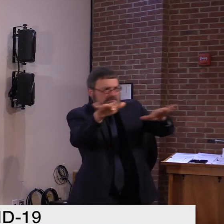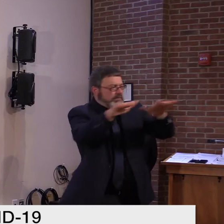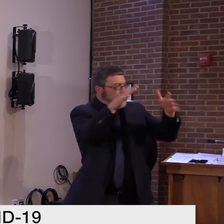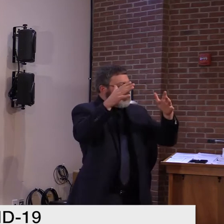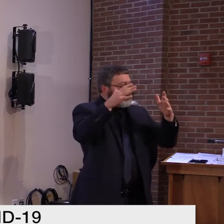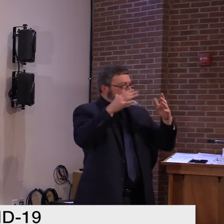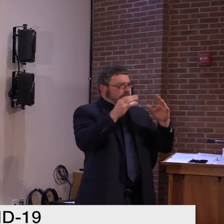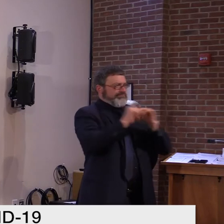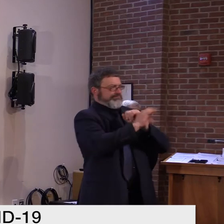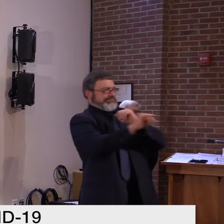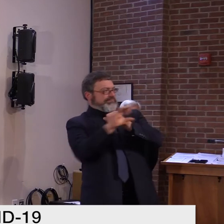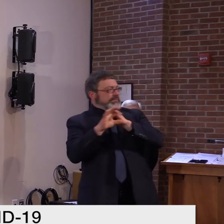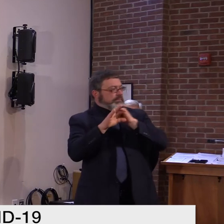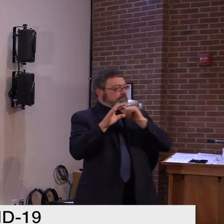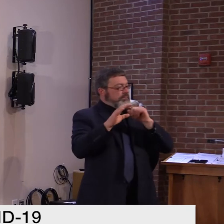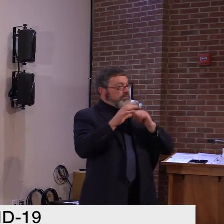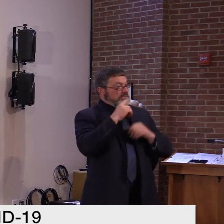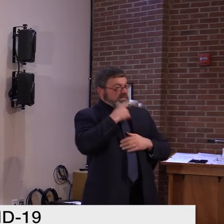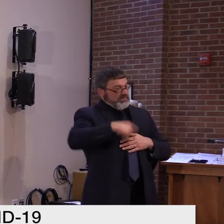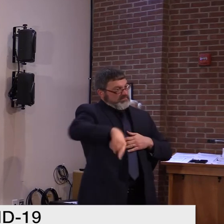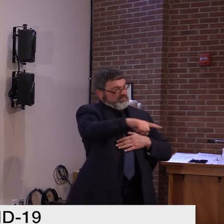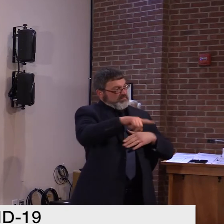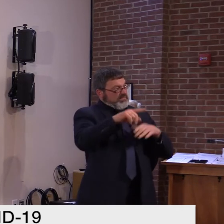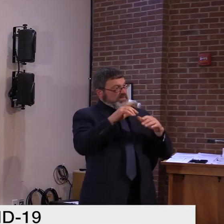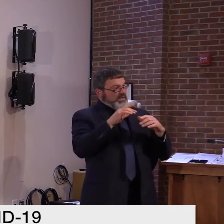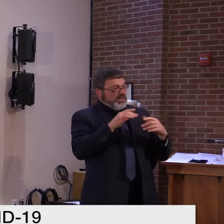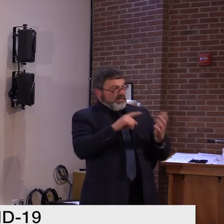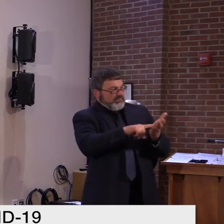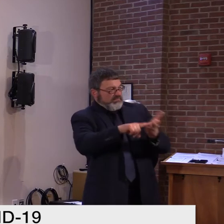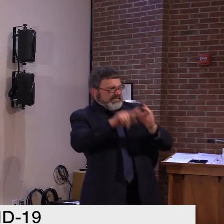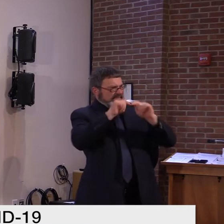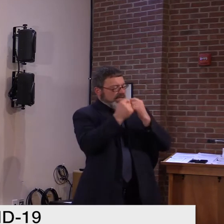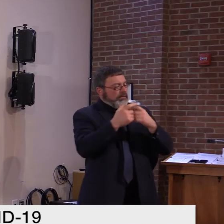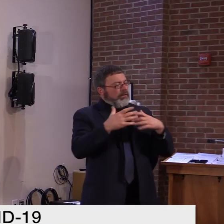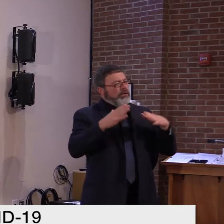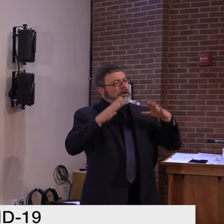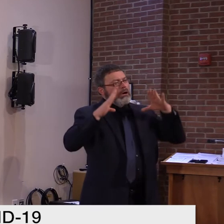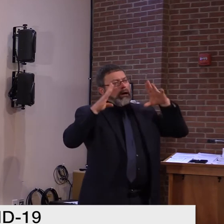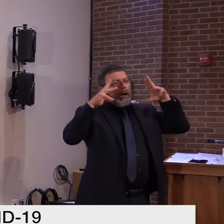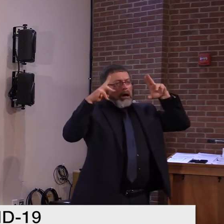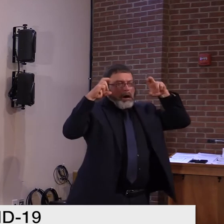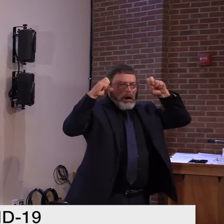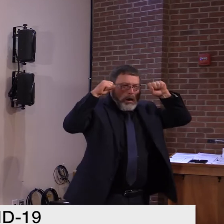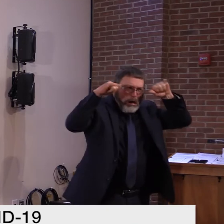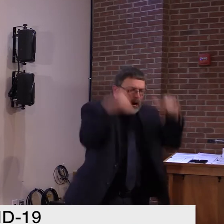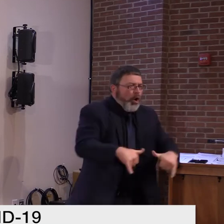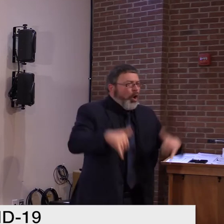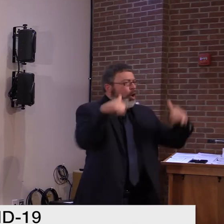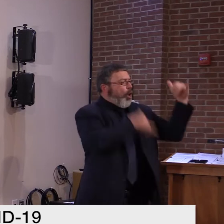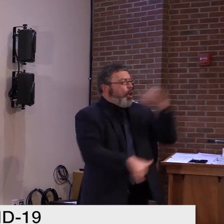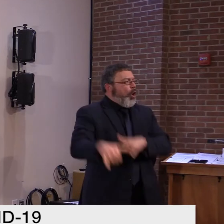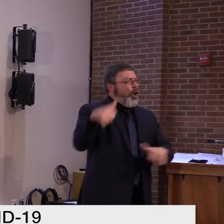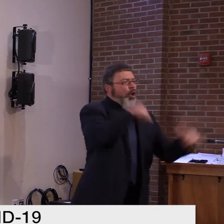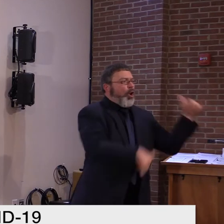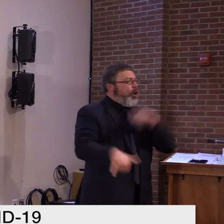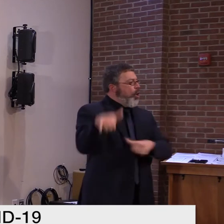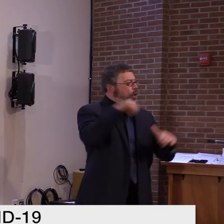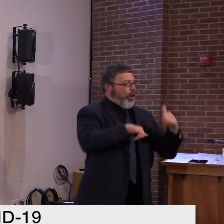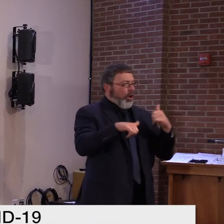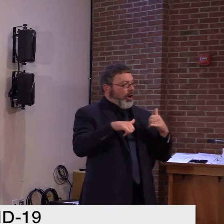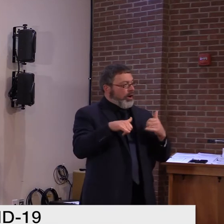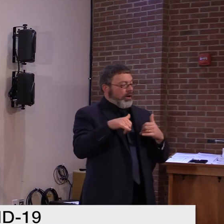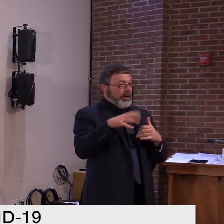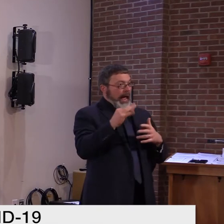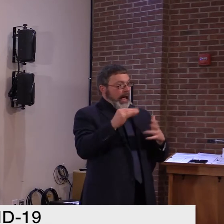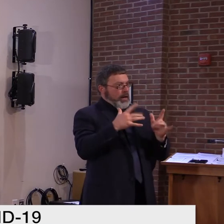these days and we need to all do our part to give them a break so they can catch back up. Anything either one of